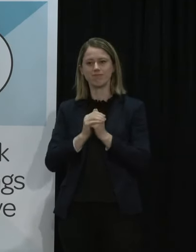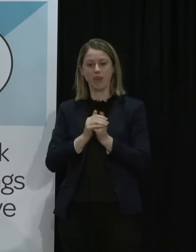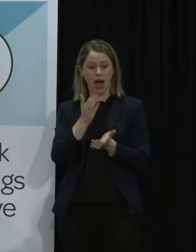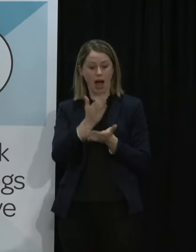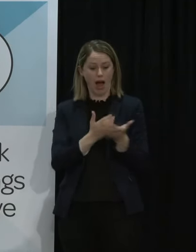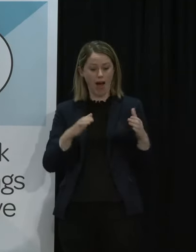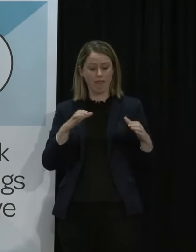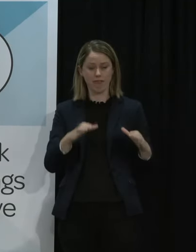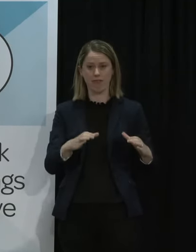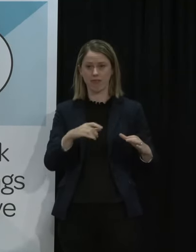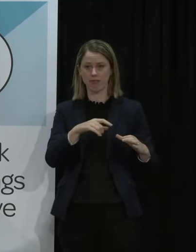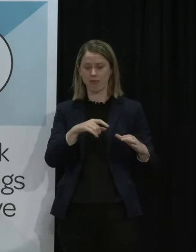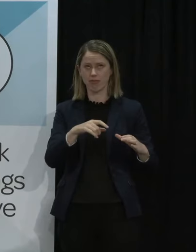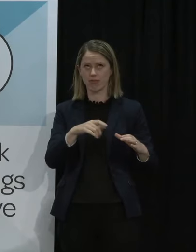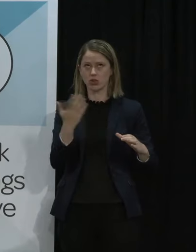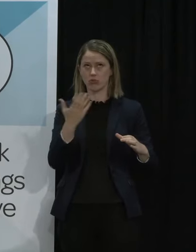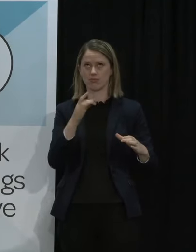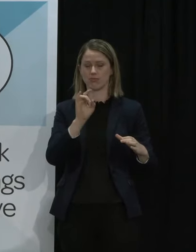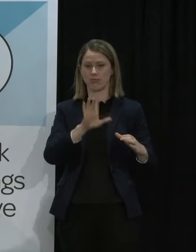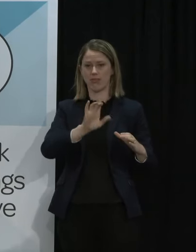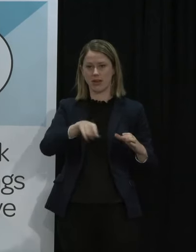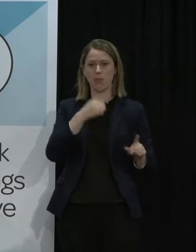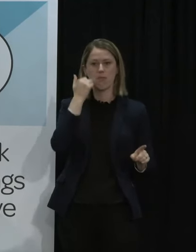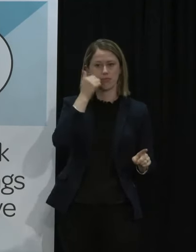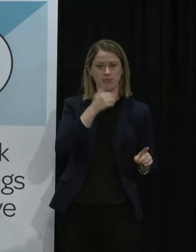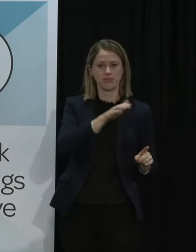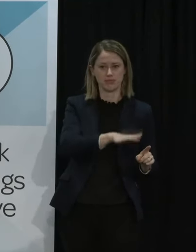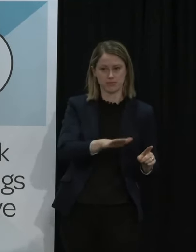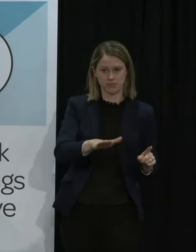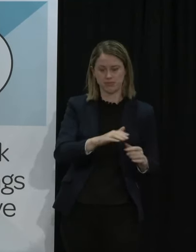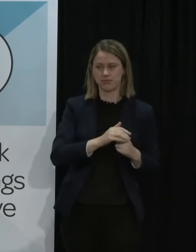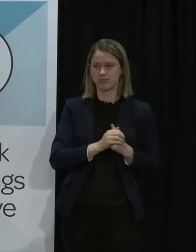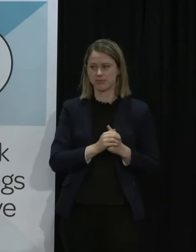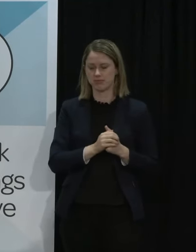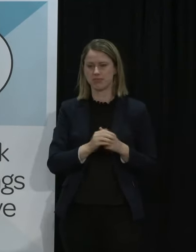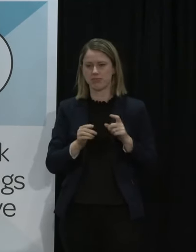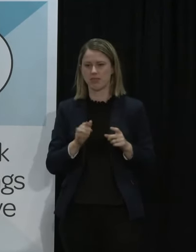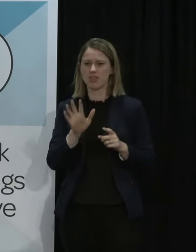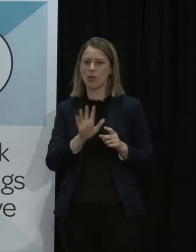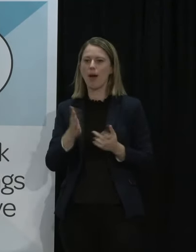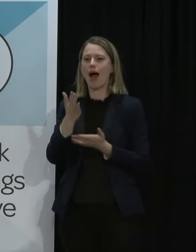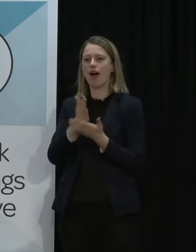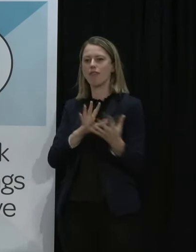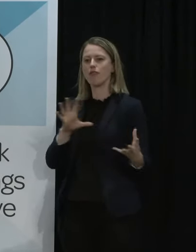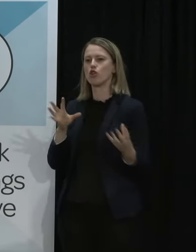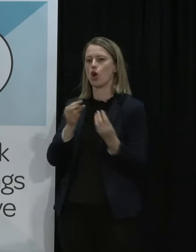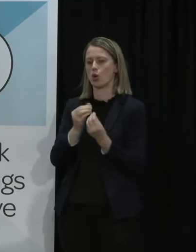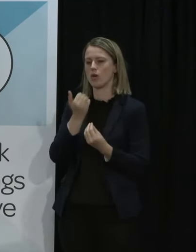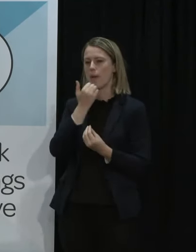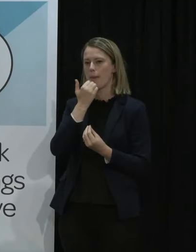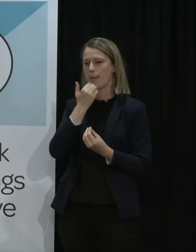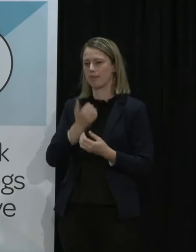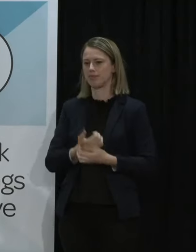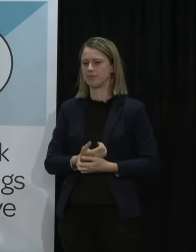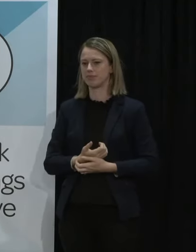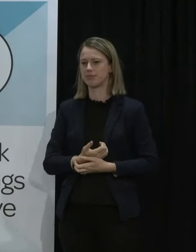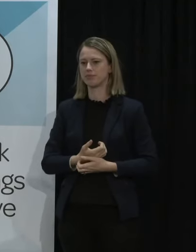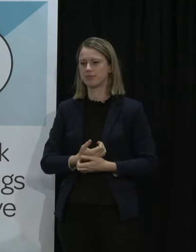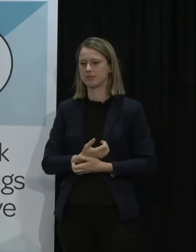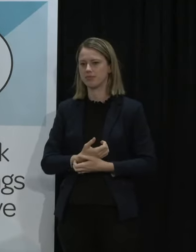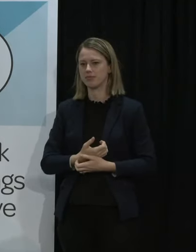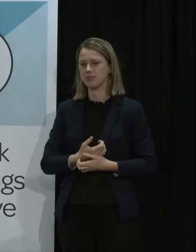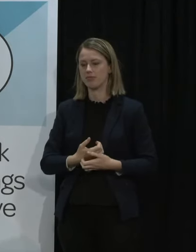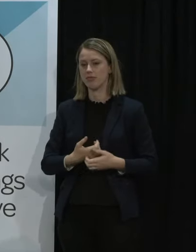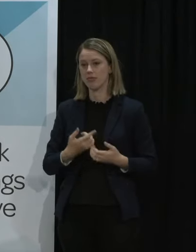that sorry 10,000 Māori children and that represents about half of the total number so you can see that